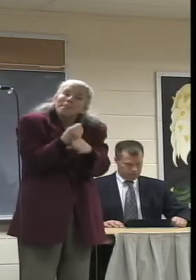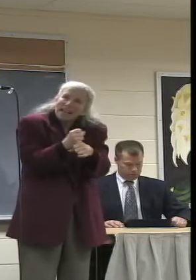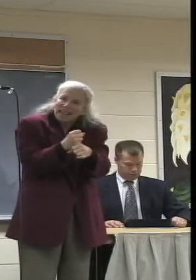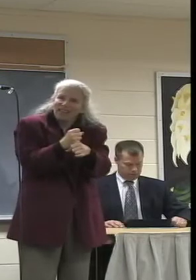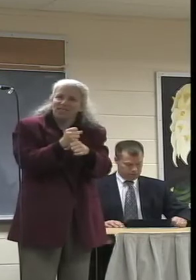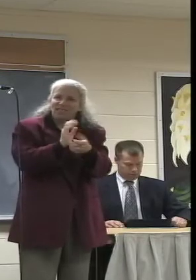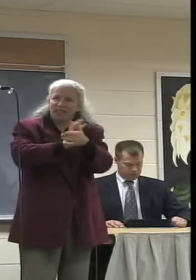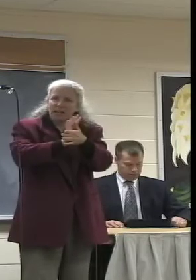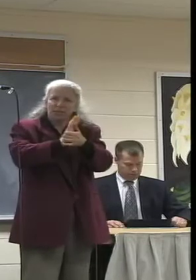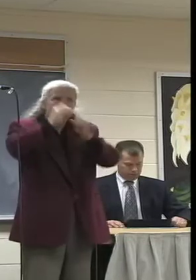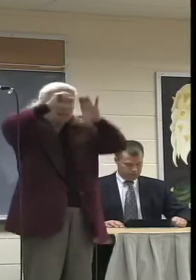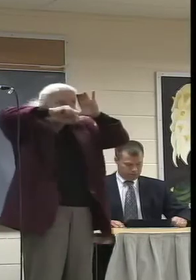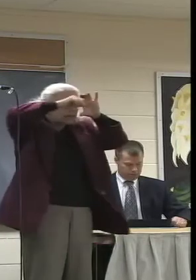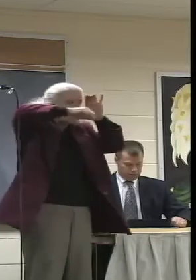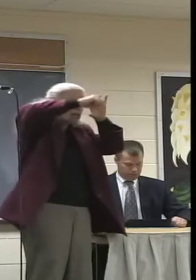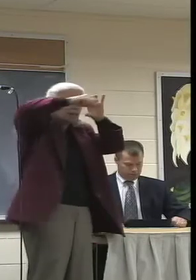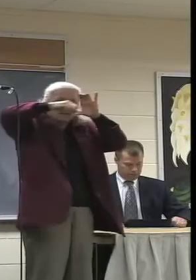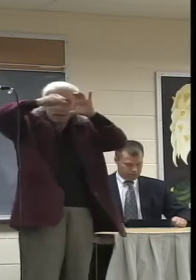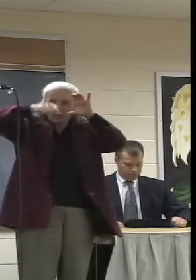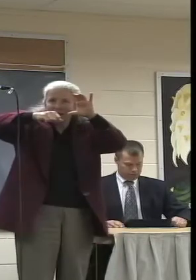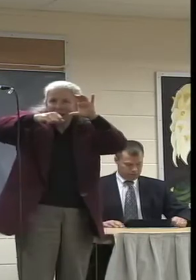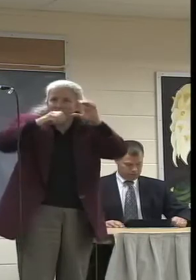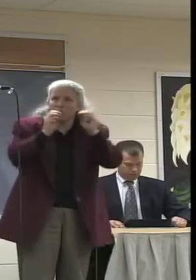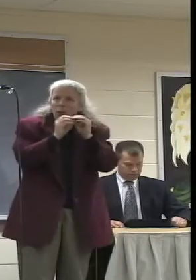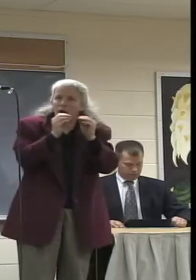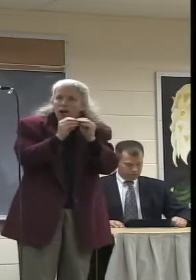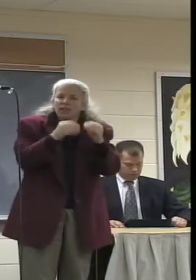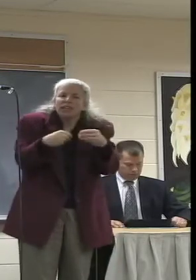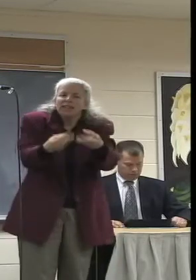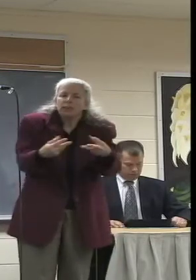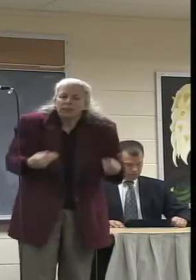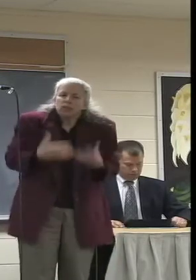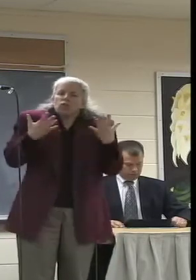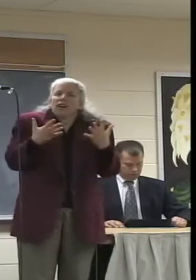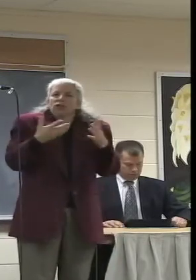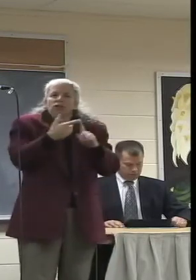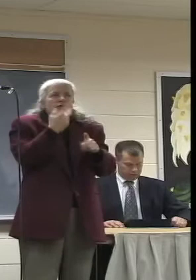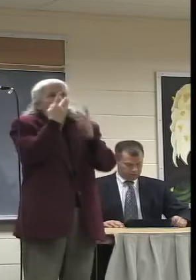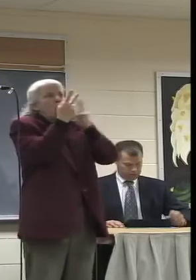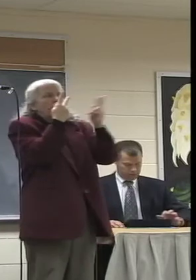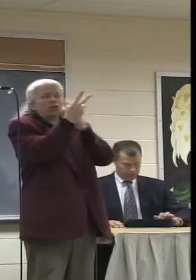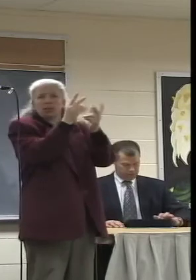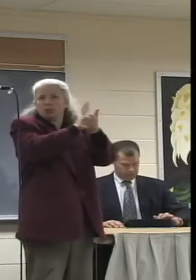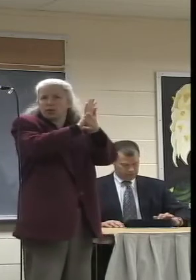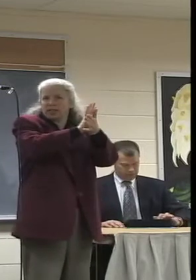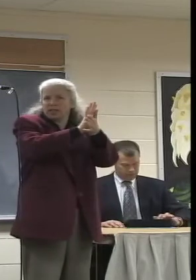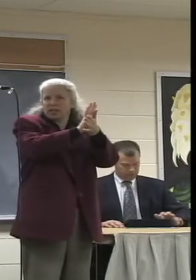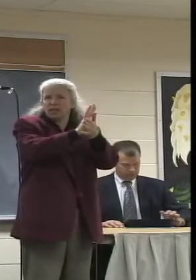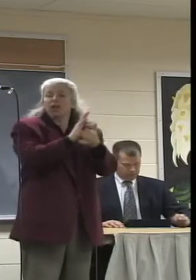by the great films, than about watching them. And NCTV has been a part of my planning all the way along.